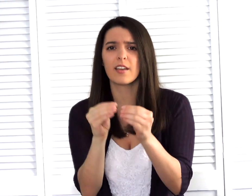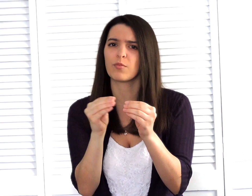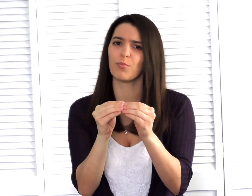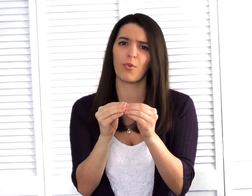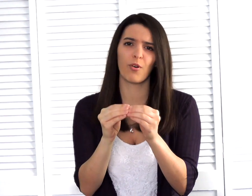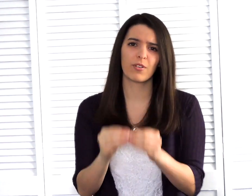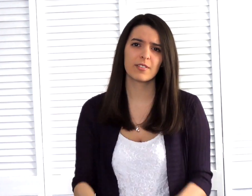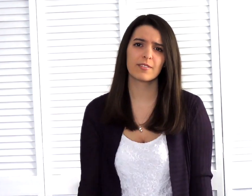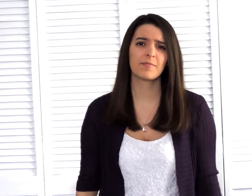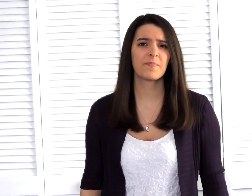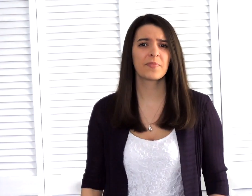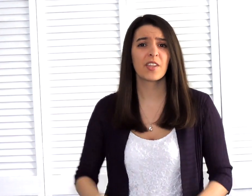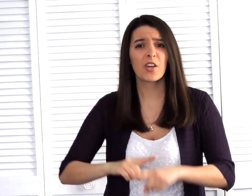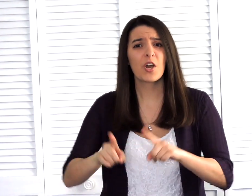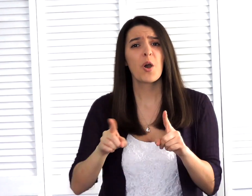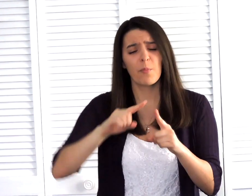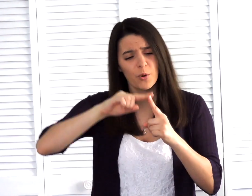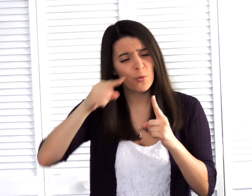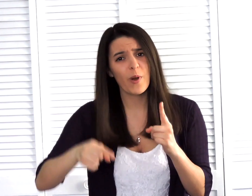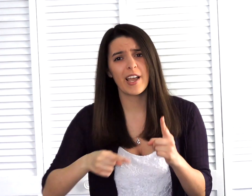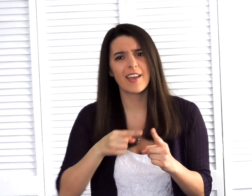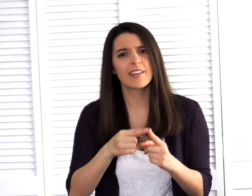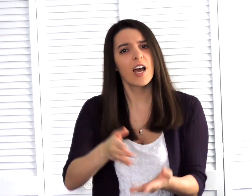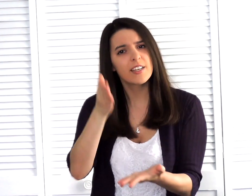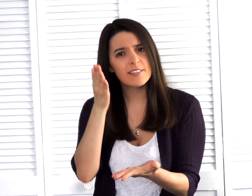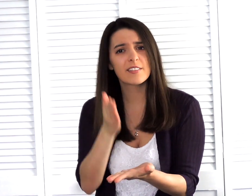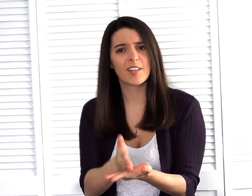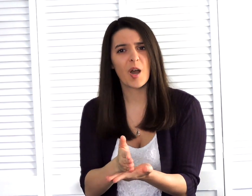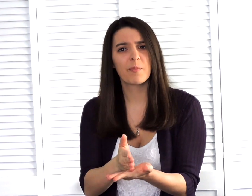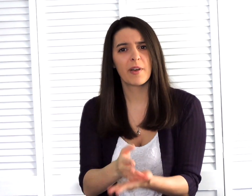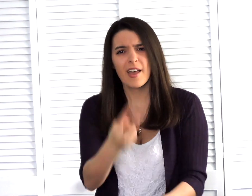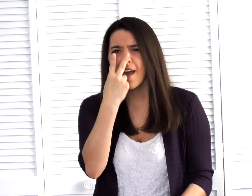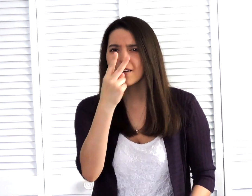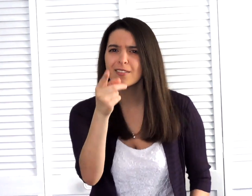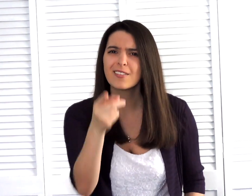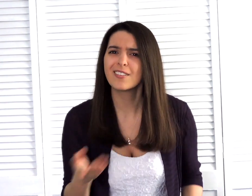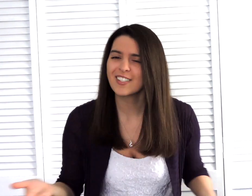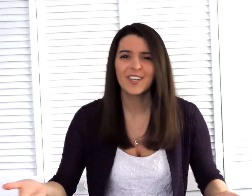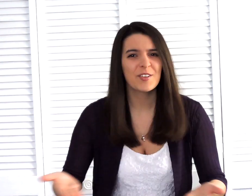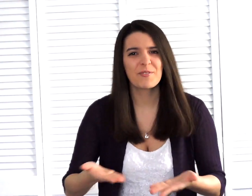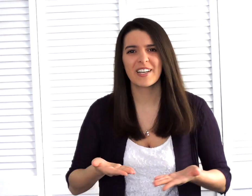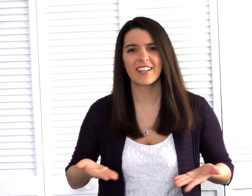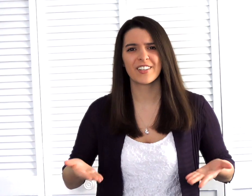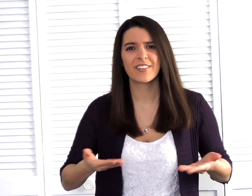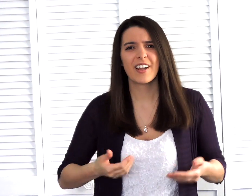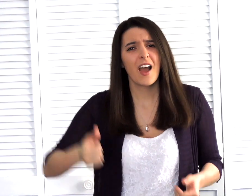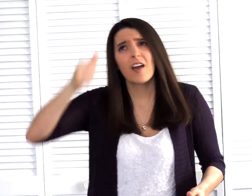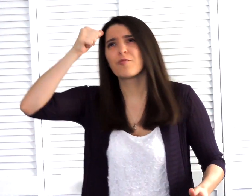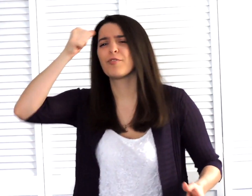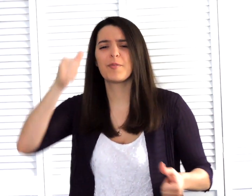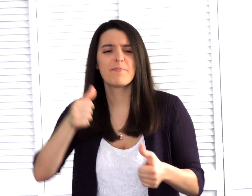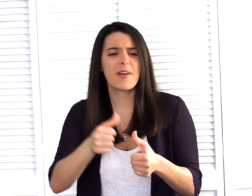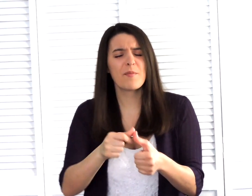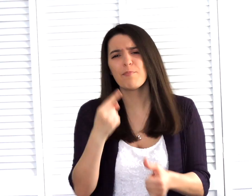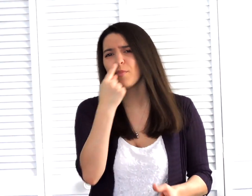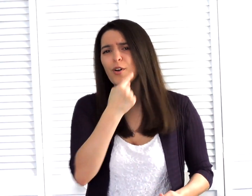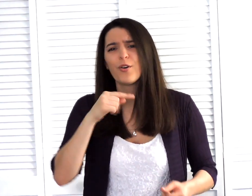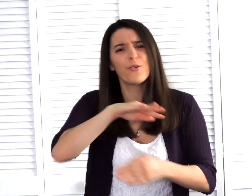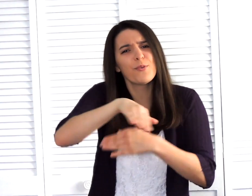more. But when I stop and see you here, I remember who